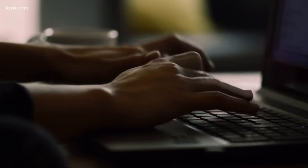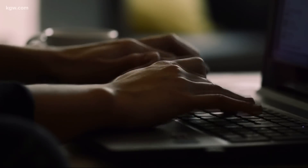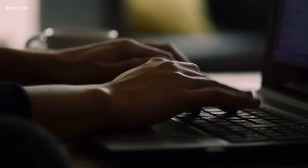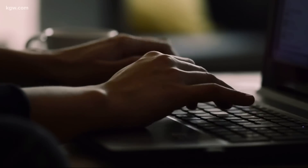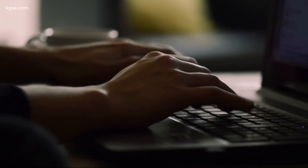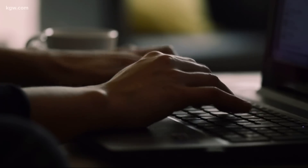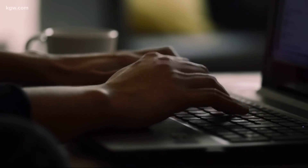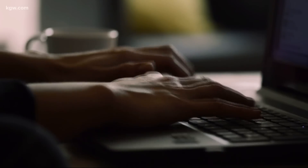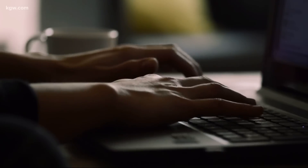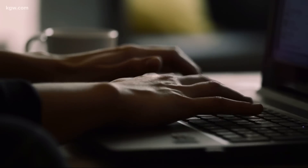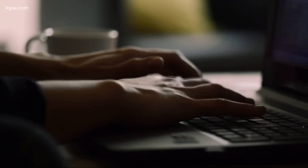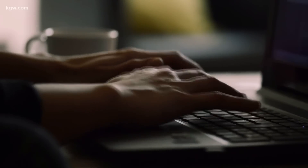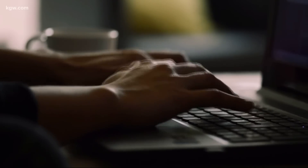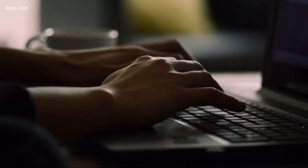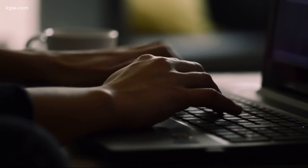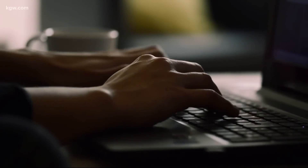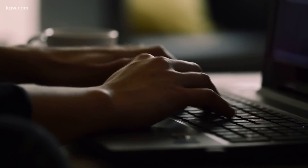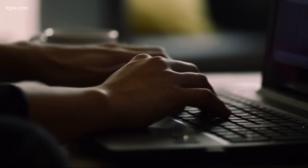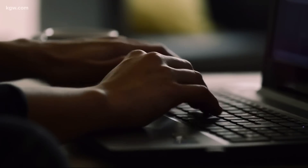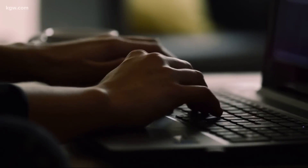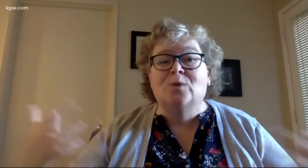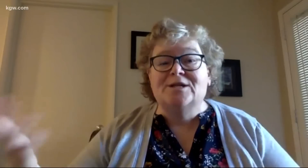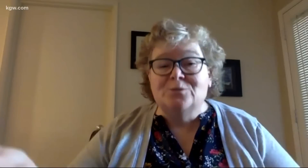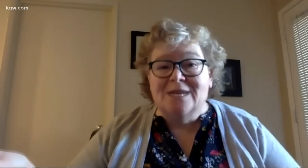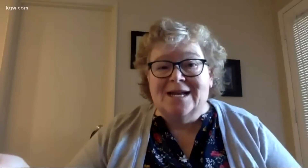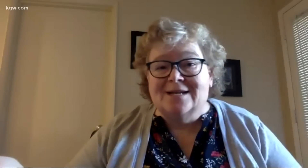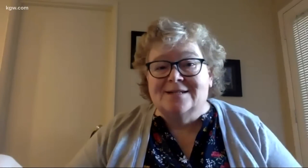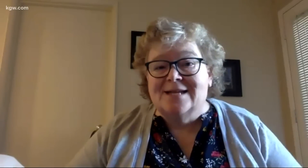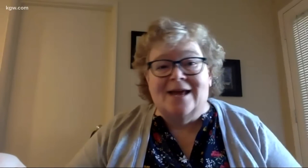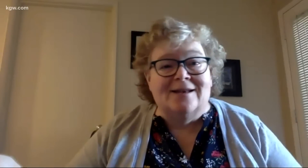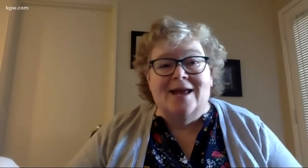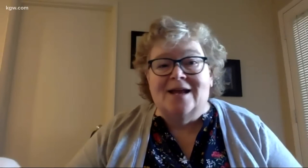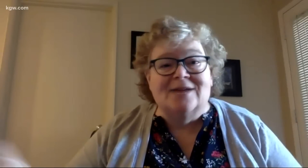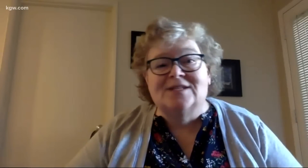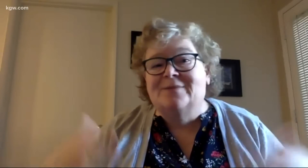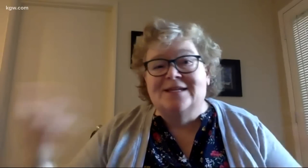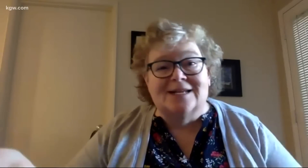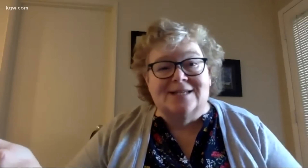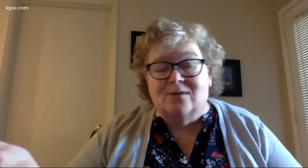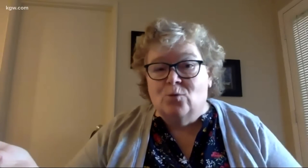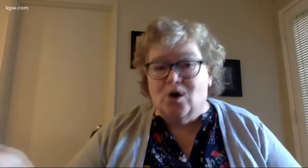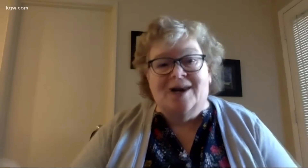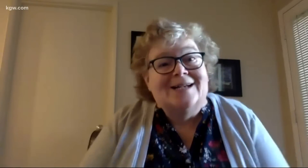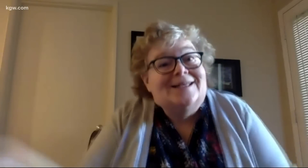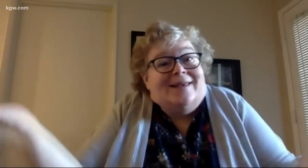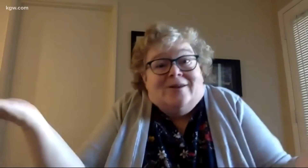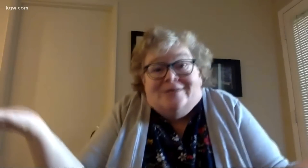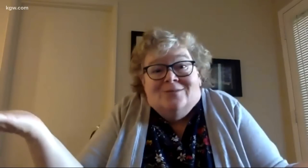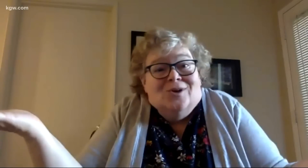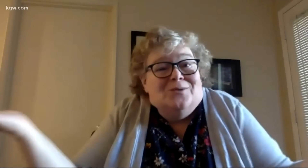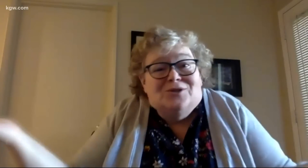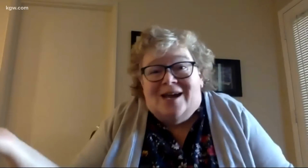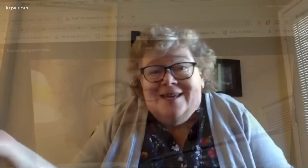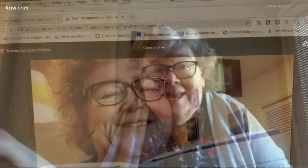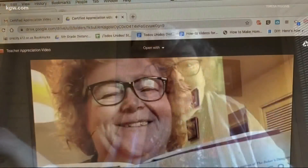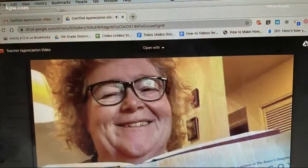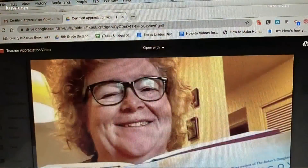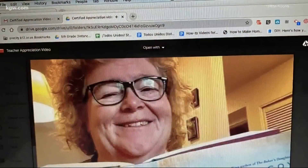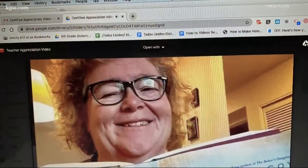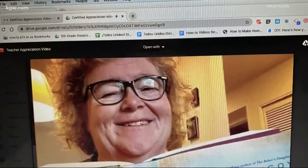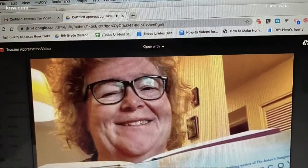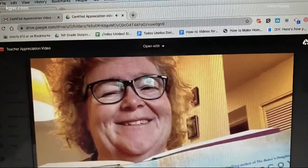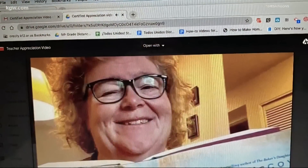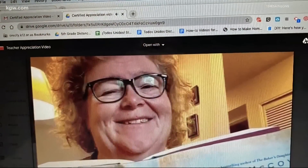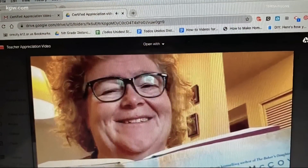technology issues are some of the challenges. You know, when we do meetings and if something doesn't work, I say, you know, it didn't work. We'll try again.